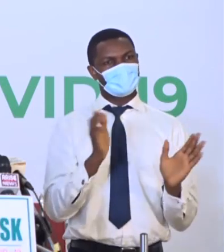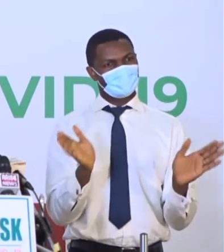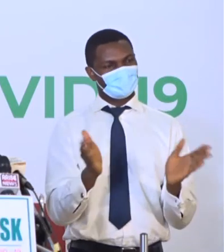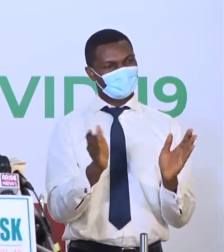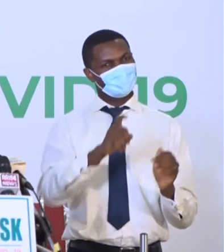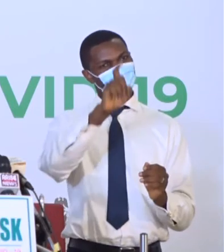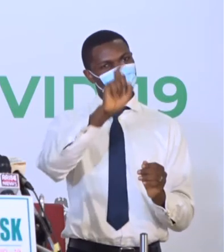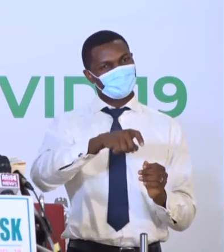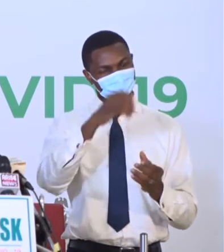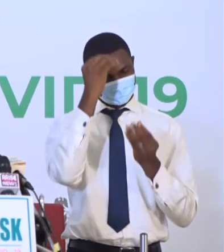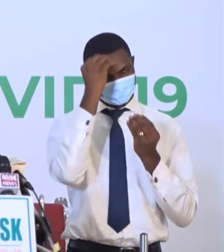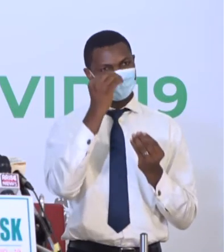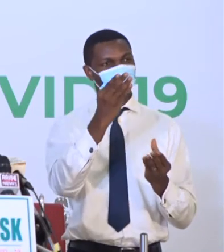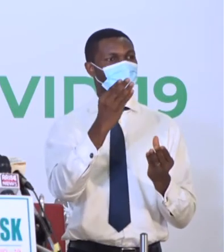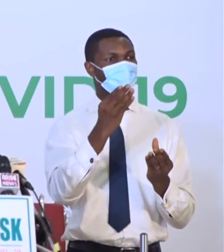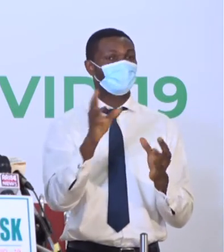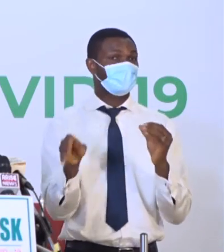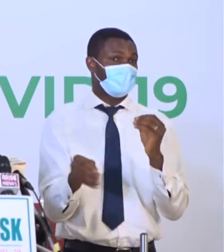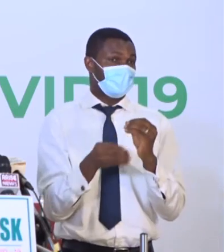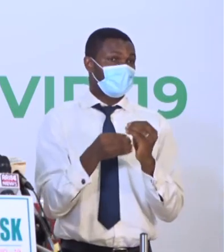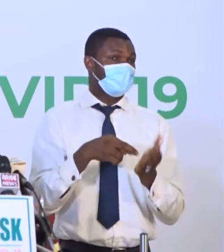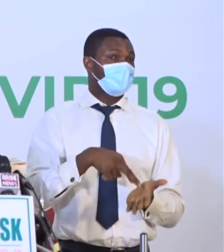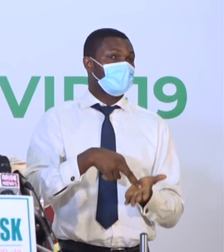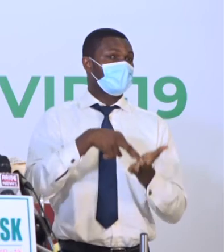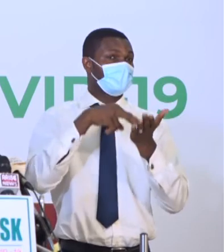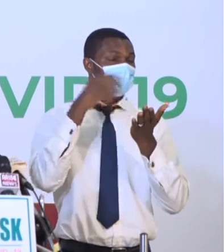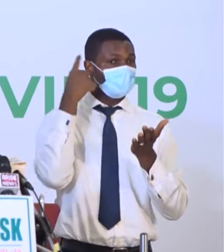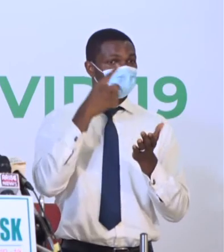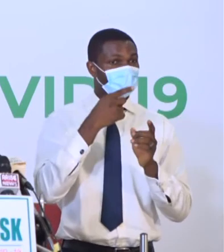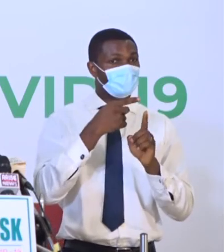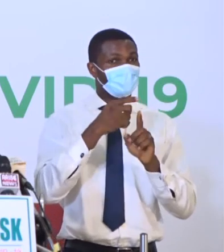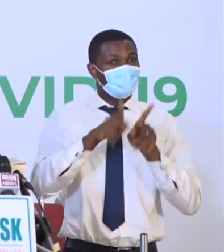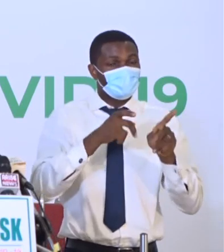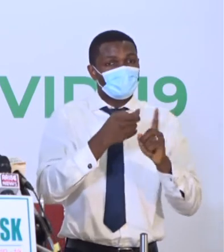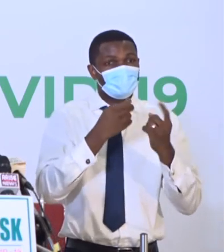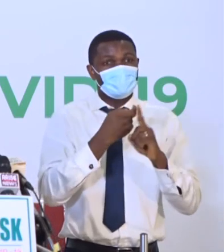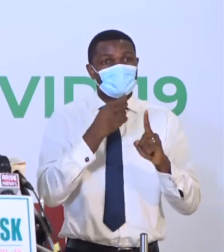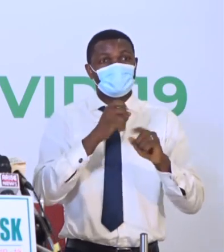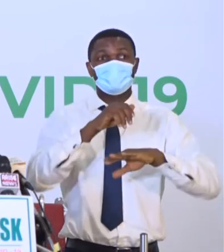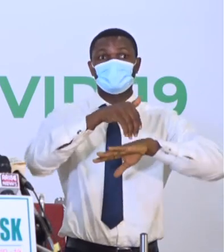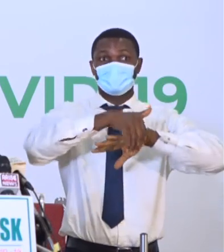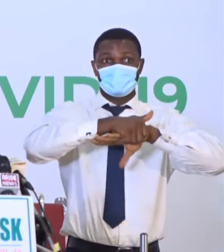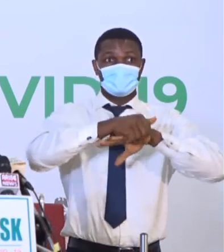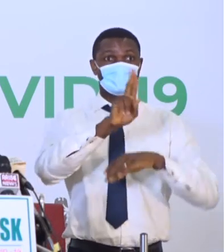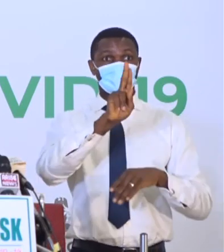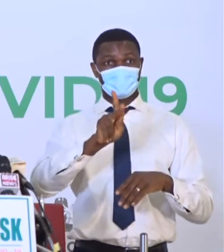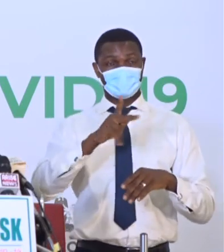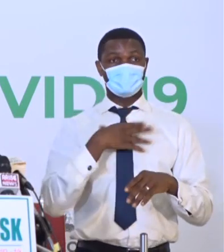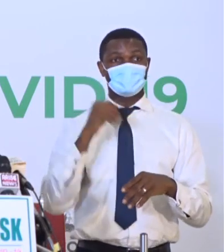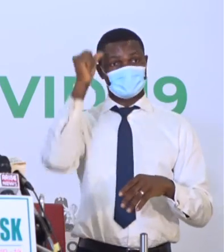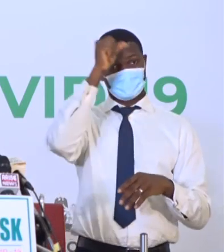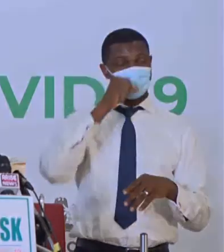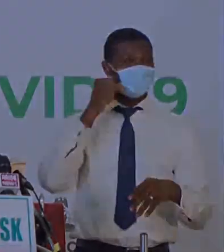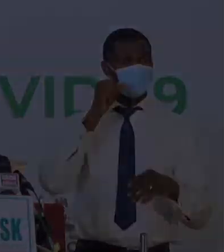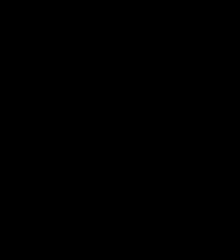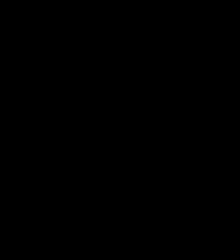The additional requirements for passengers coming from the United Kingdom and South Africa also remain